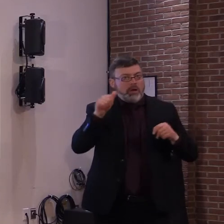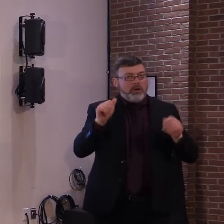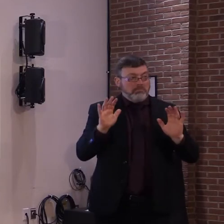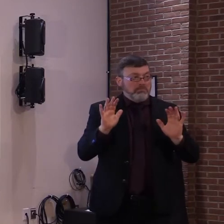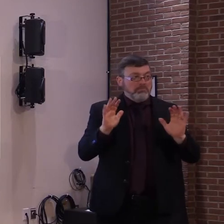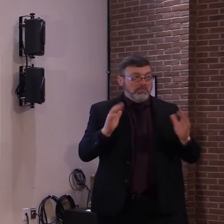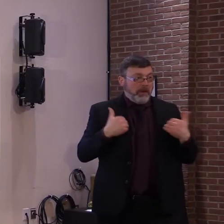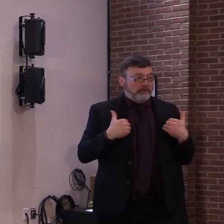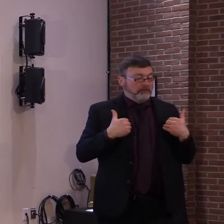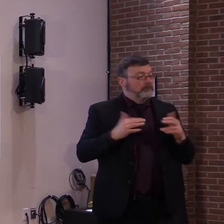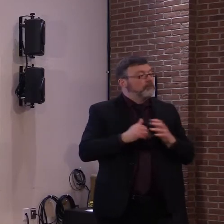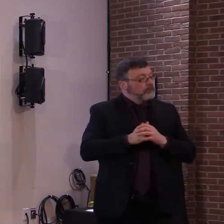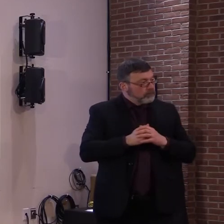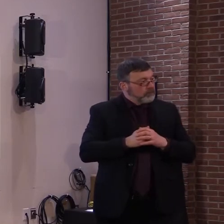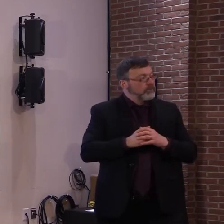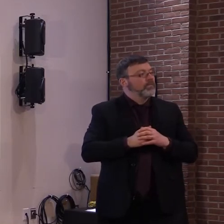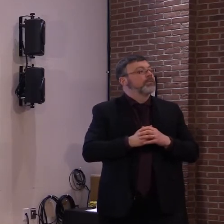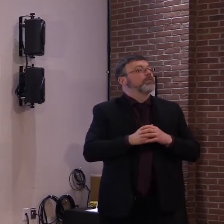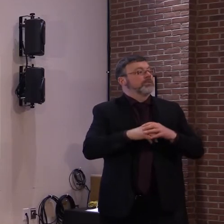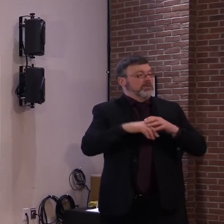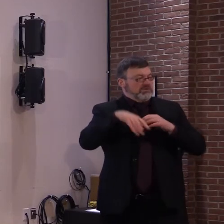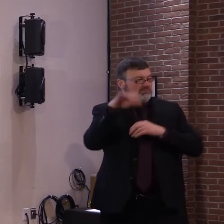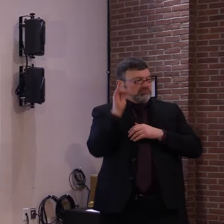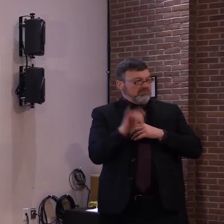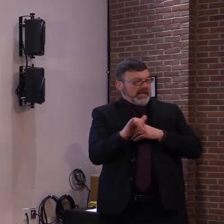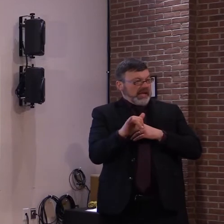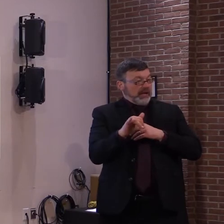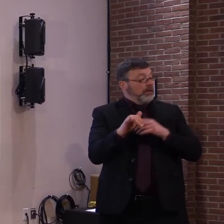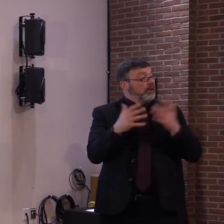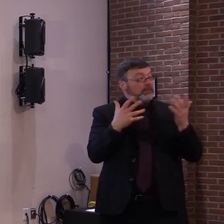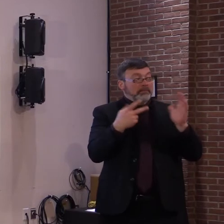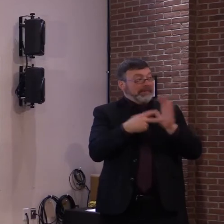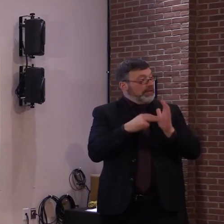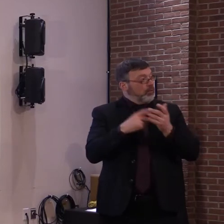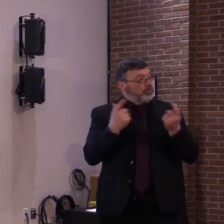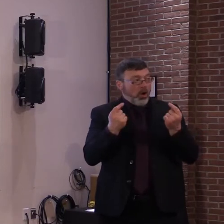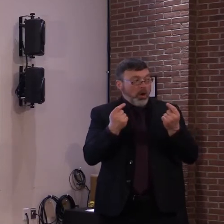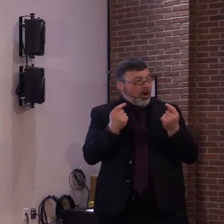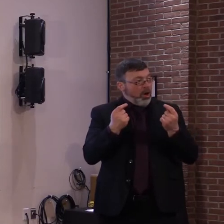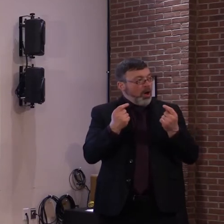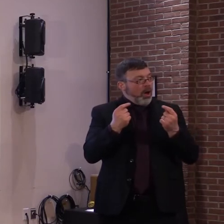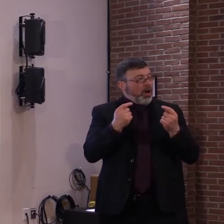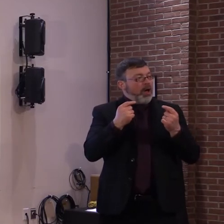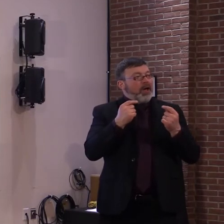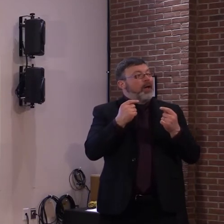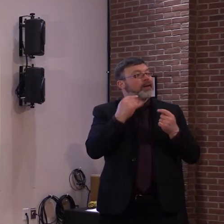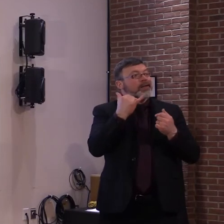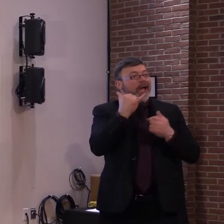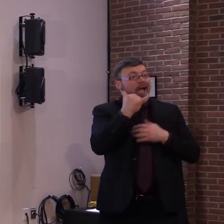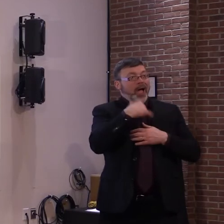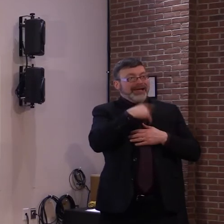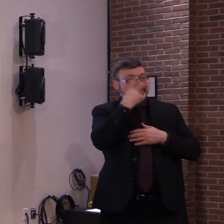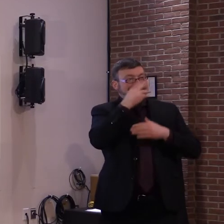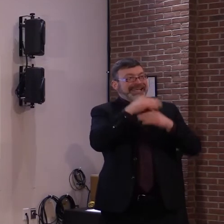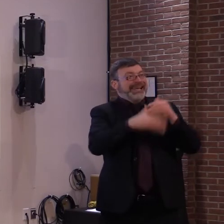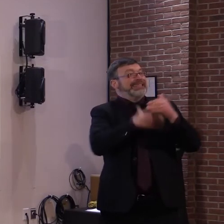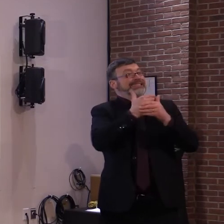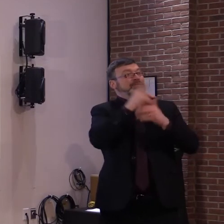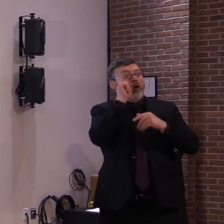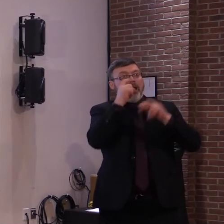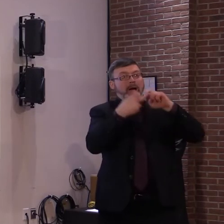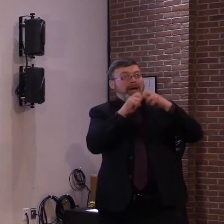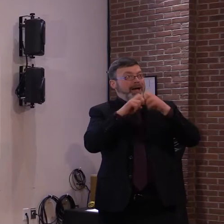the outbreak cases are related to household transmission. And in the community, as seen in this more